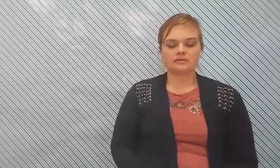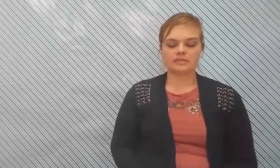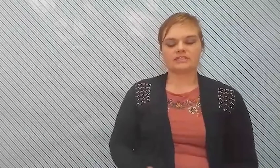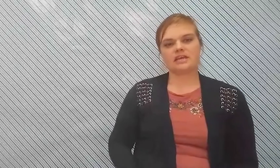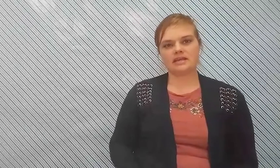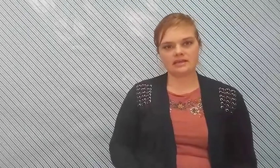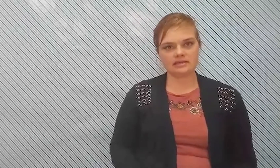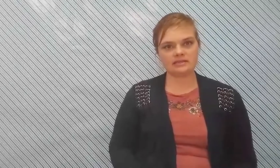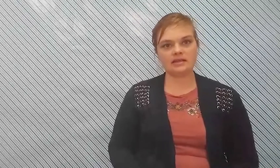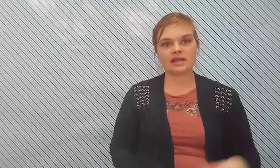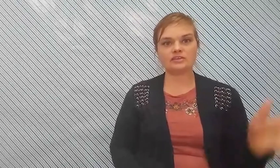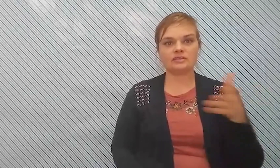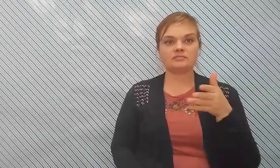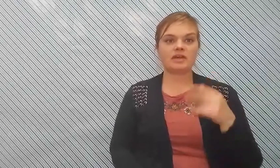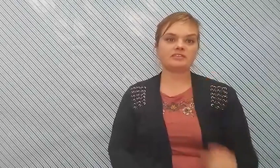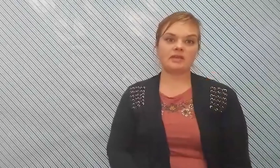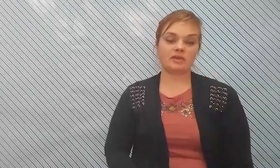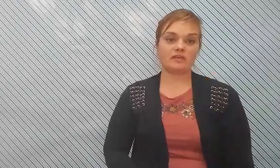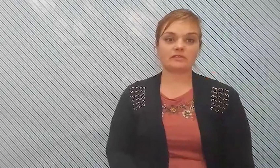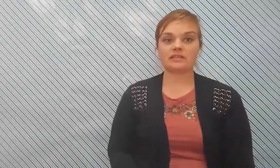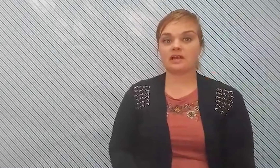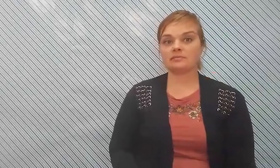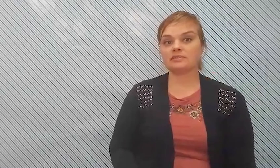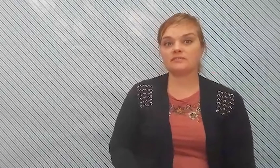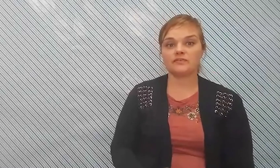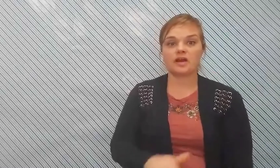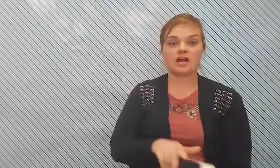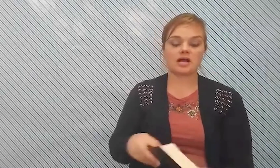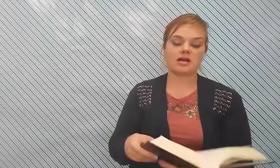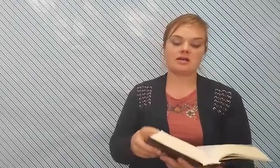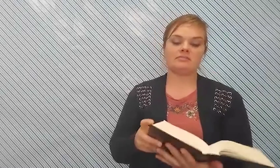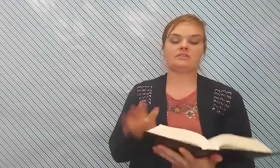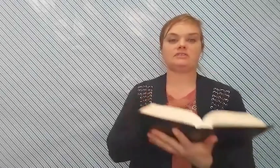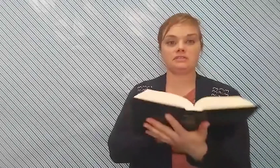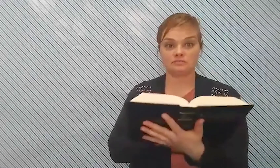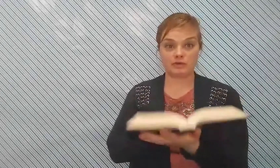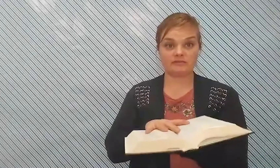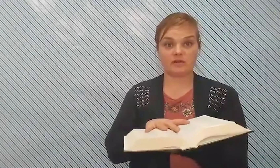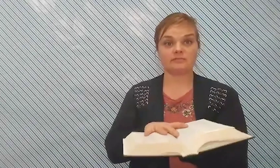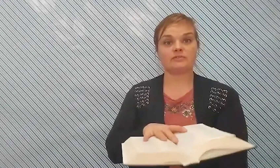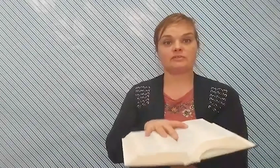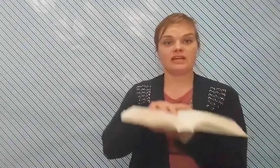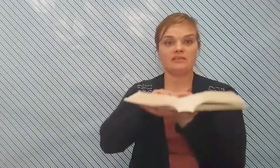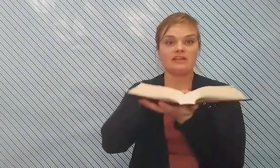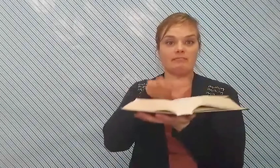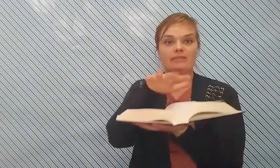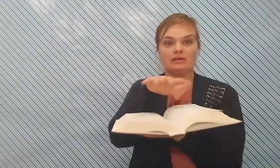so today's actually this month's memory verse comes from this book of psalms so it's kind of right in the middle